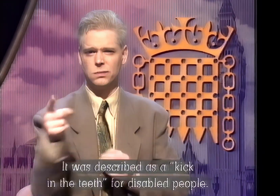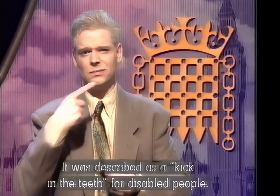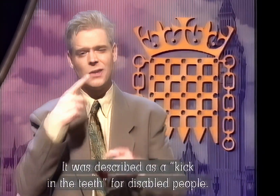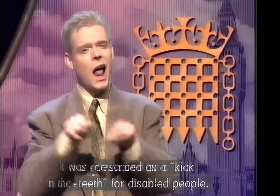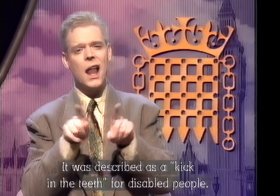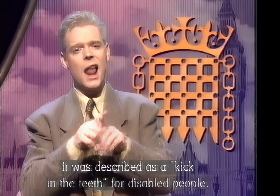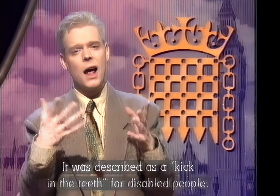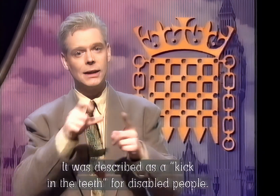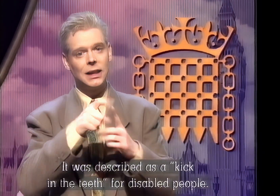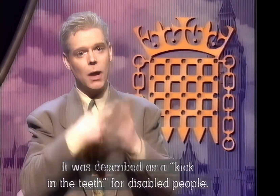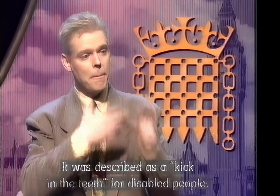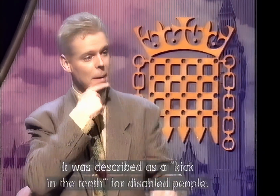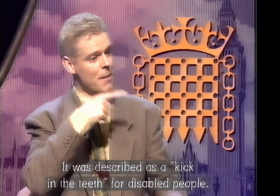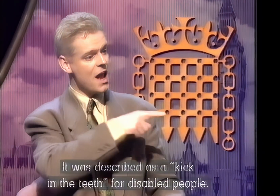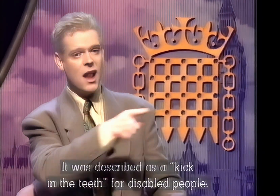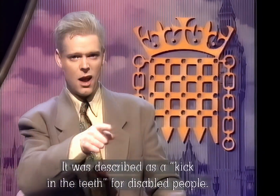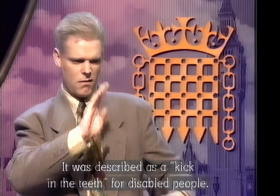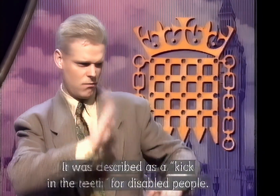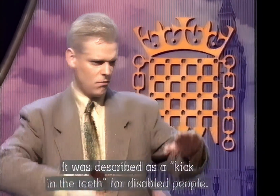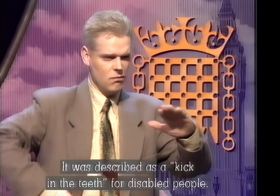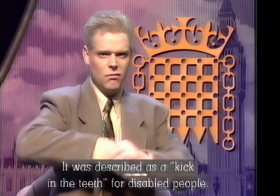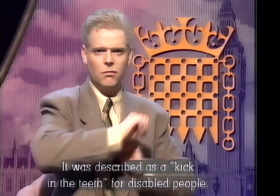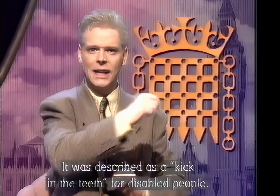It was described as a kick in the teeth for disabled people.